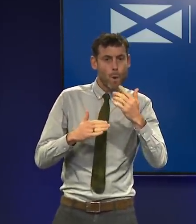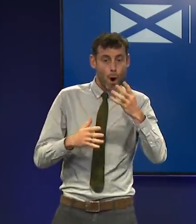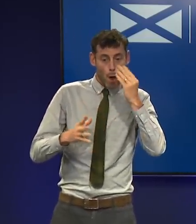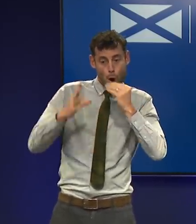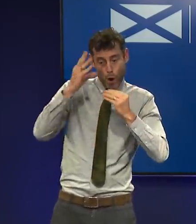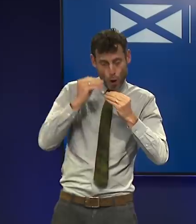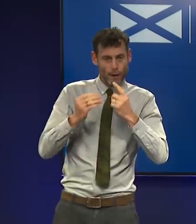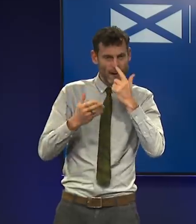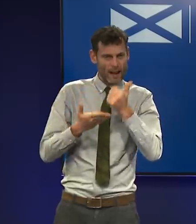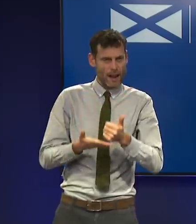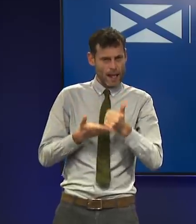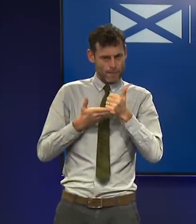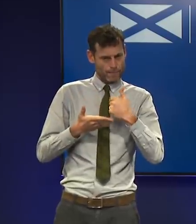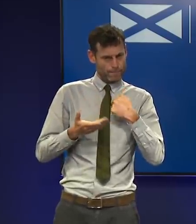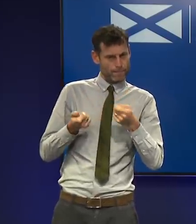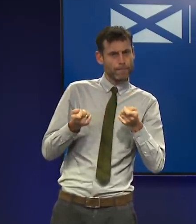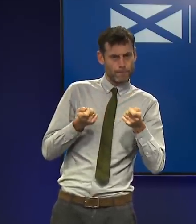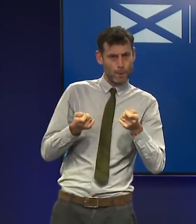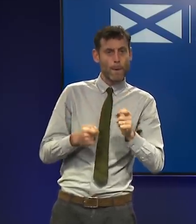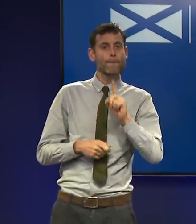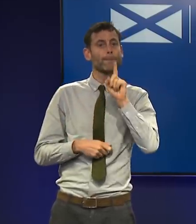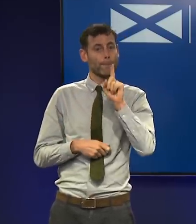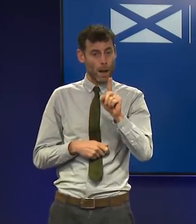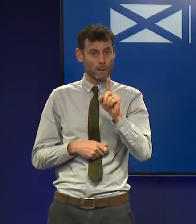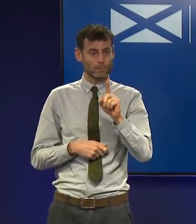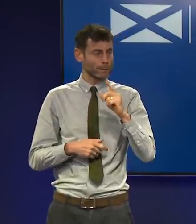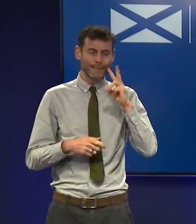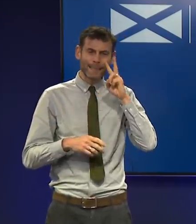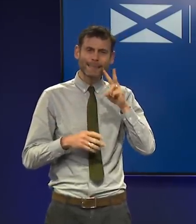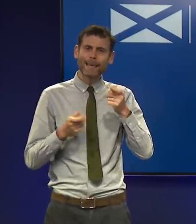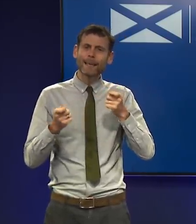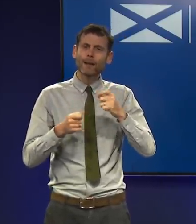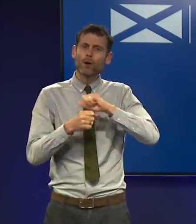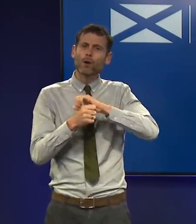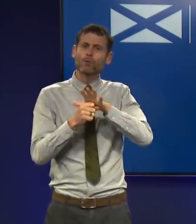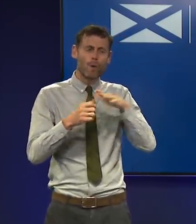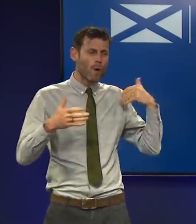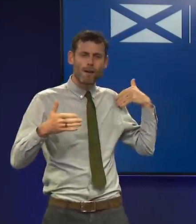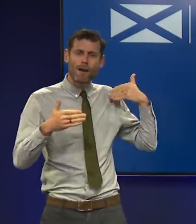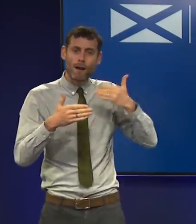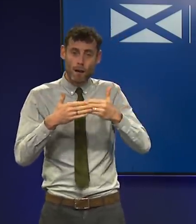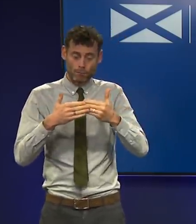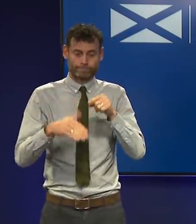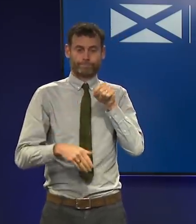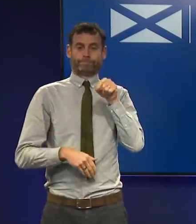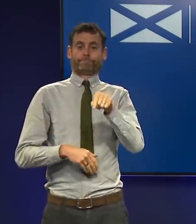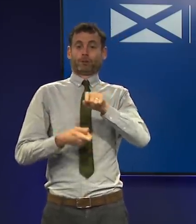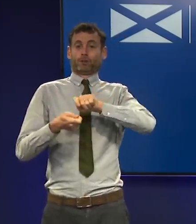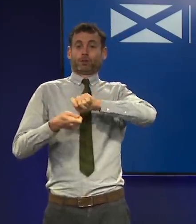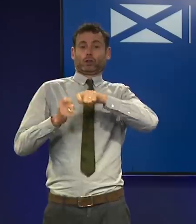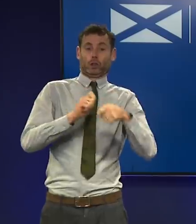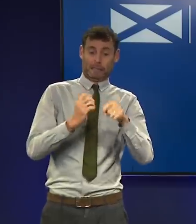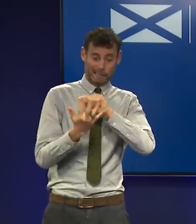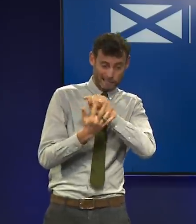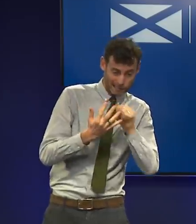there is no doubt that this presents potentially the most challenging development in the course of the pandemic for quite some time.